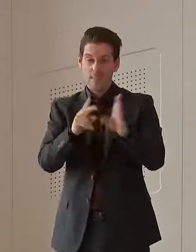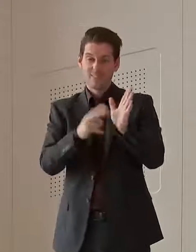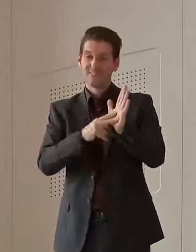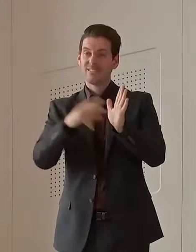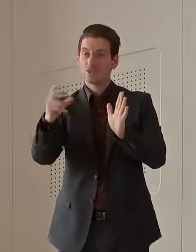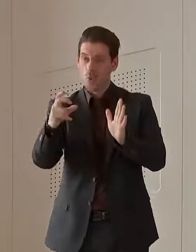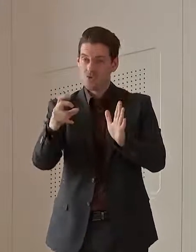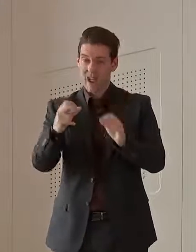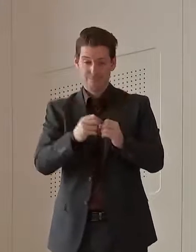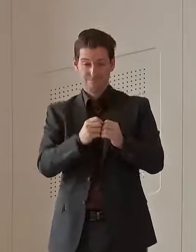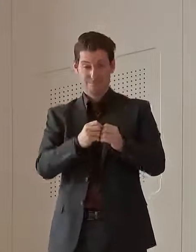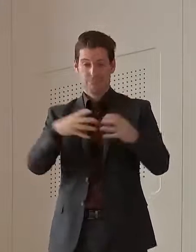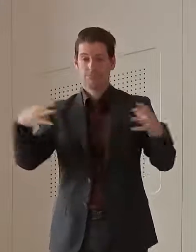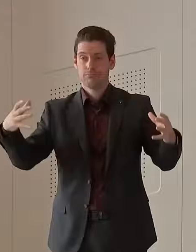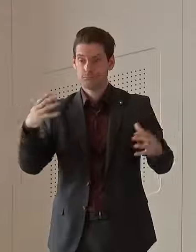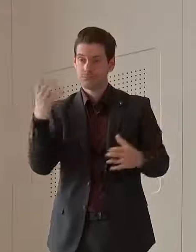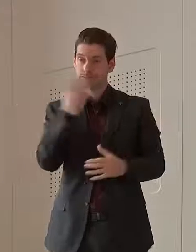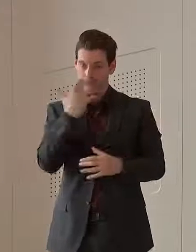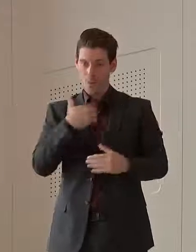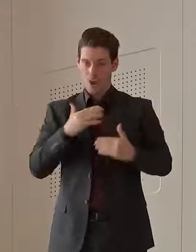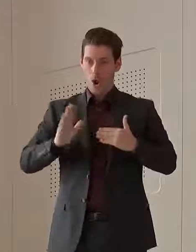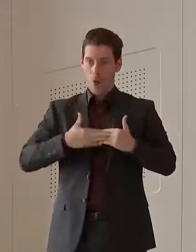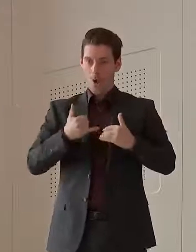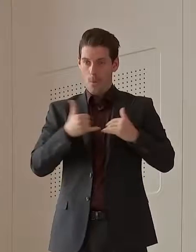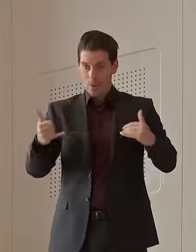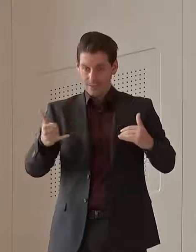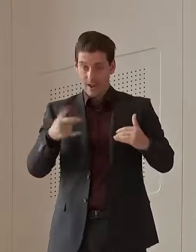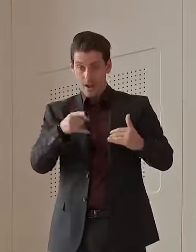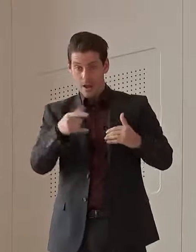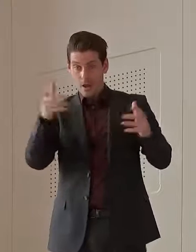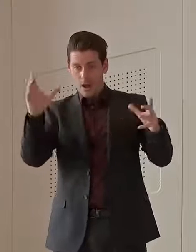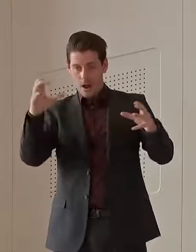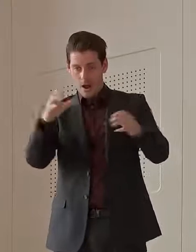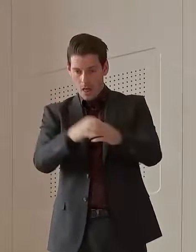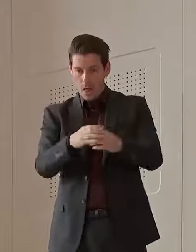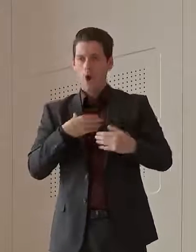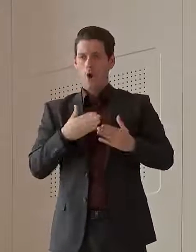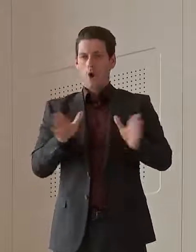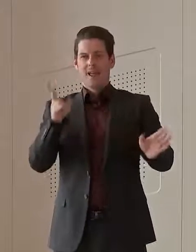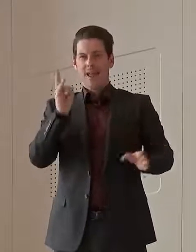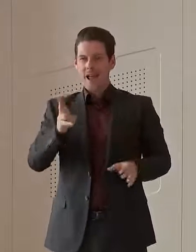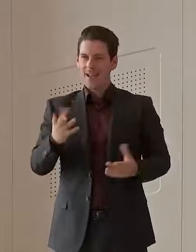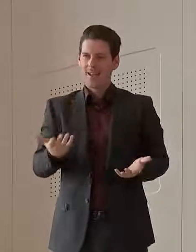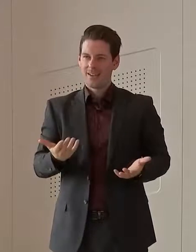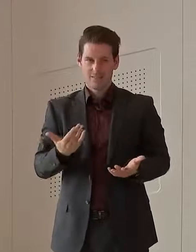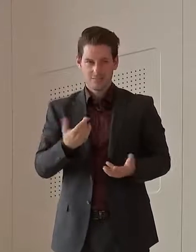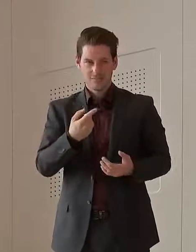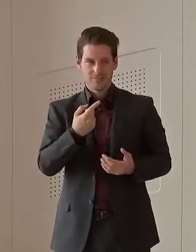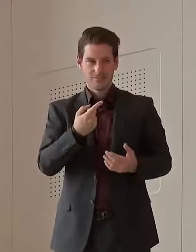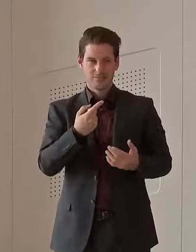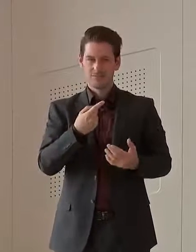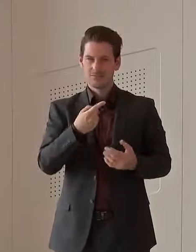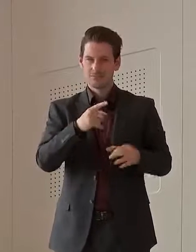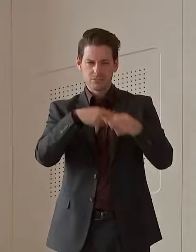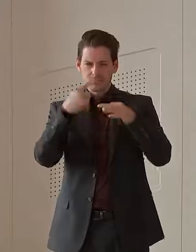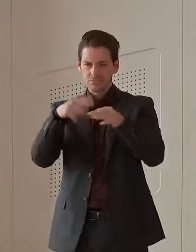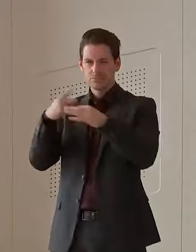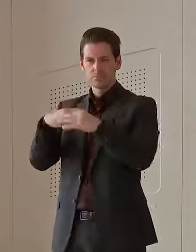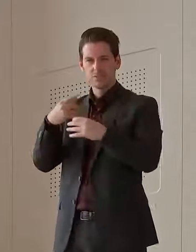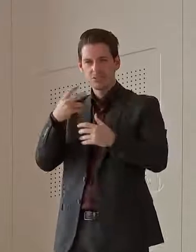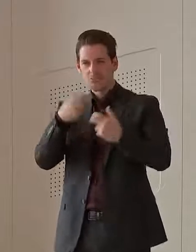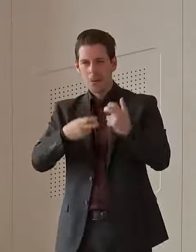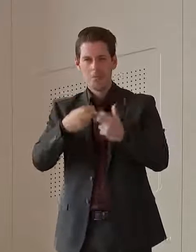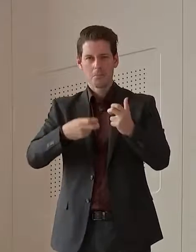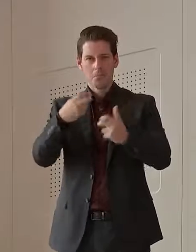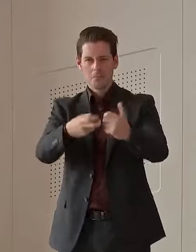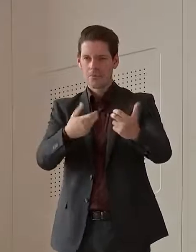outbreak and they got on top of their outbreak and then we reopened up. So I don't understand what the issues are at the moment when it's basically